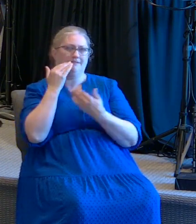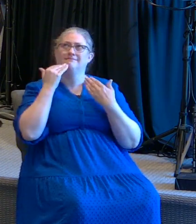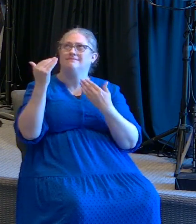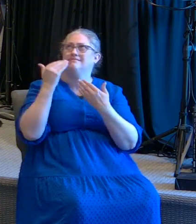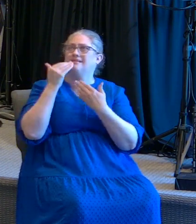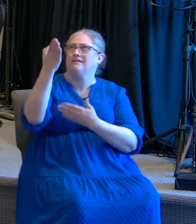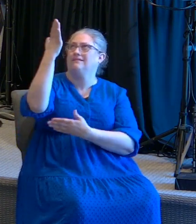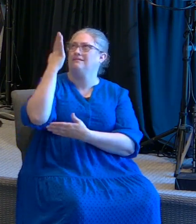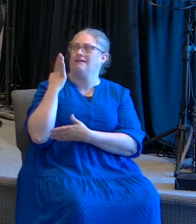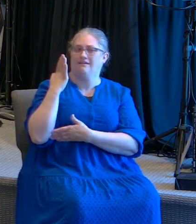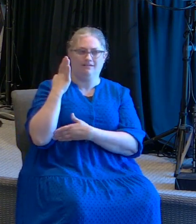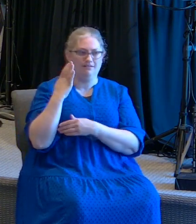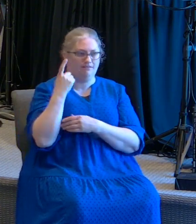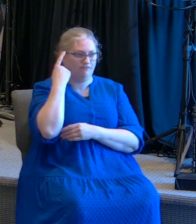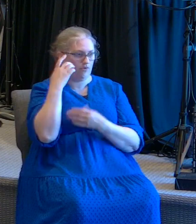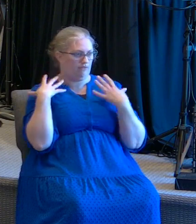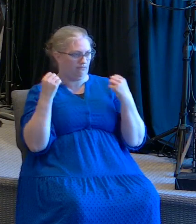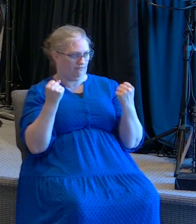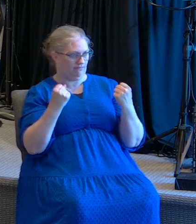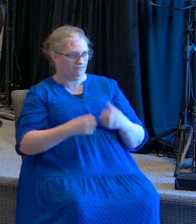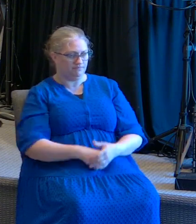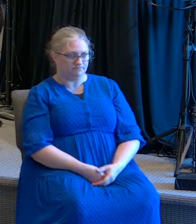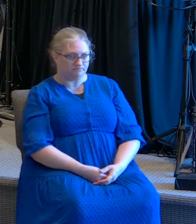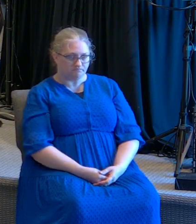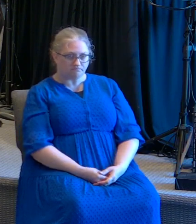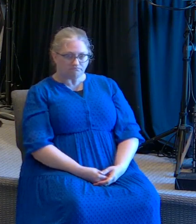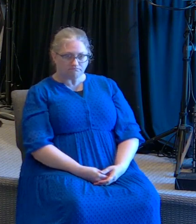hombre. Dicen que todos glorificaron a Dios.